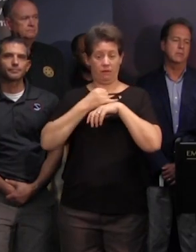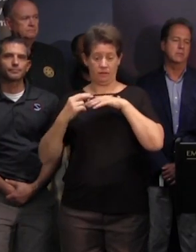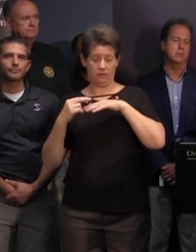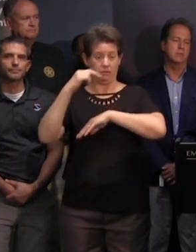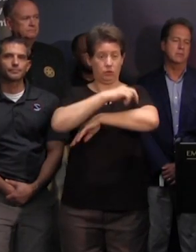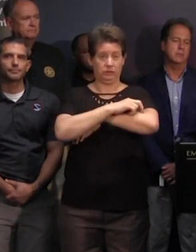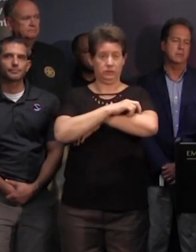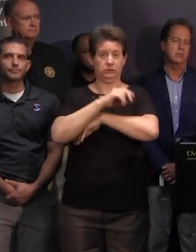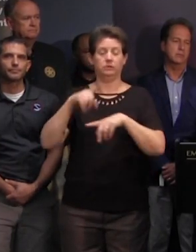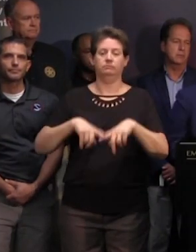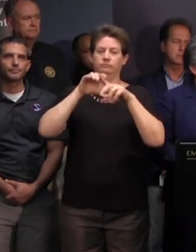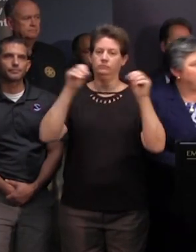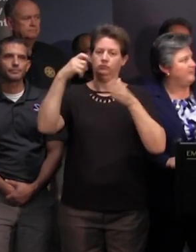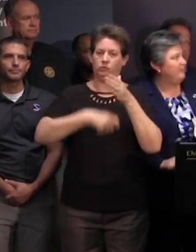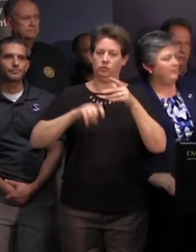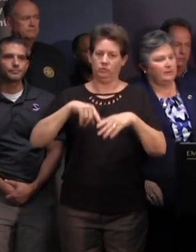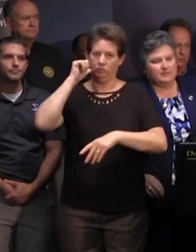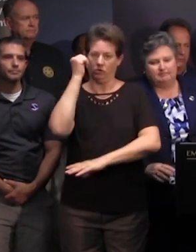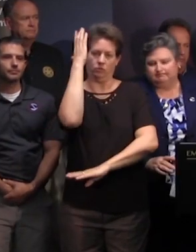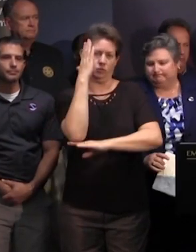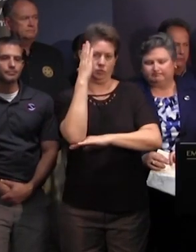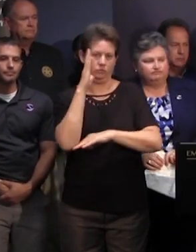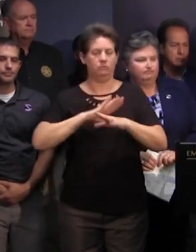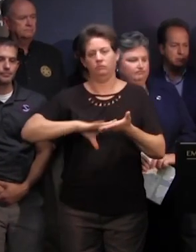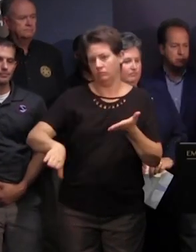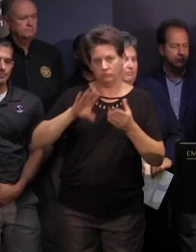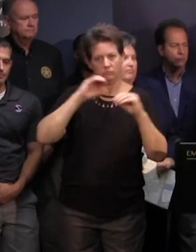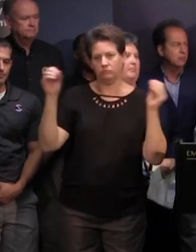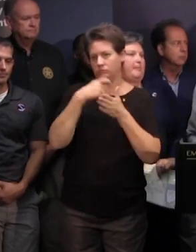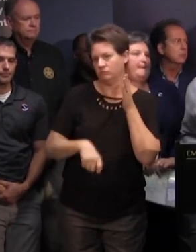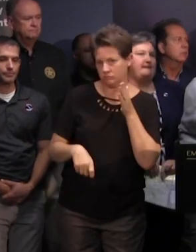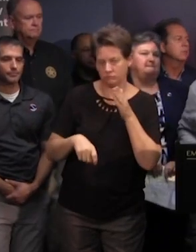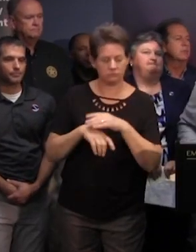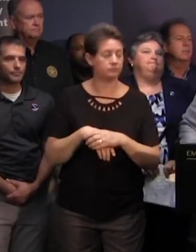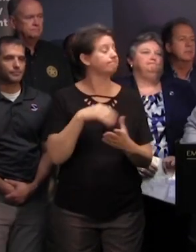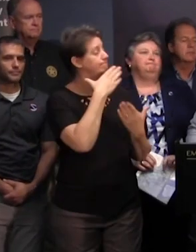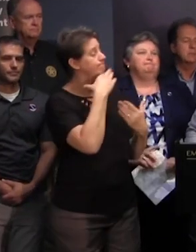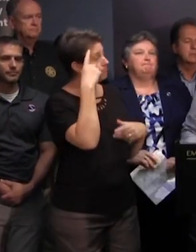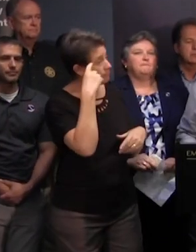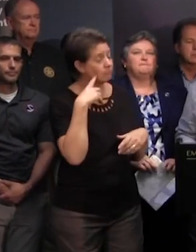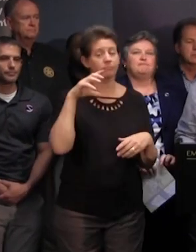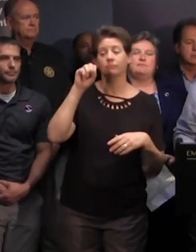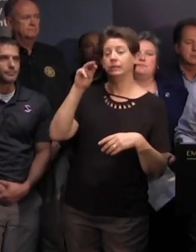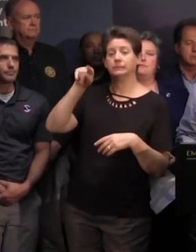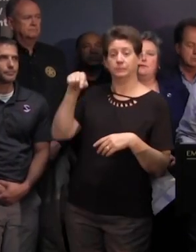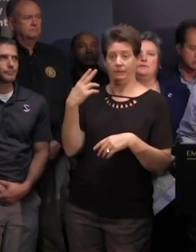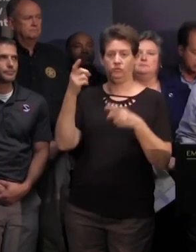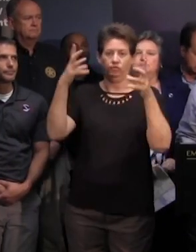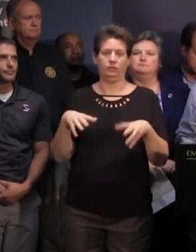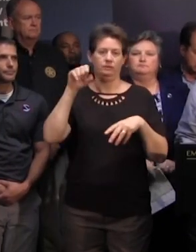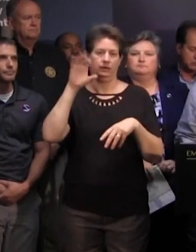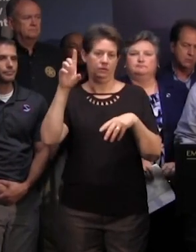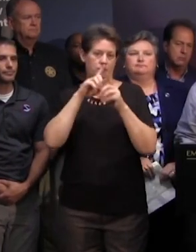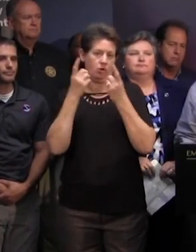noon tomorrow thank you governor thank you miss smith thank you governor uh leroy smith director of the south carolina